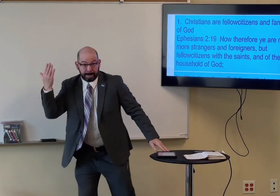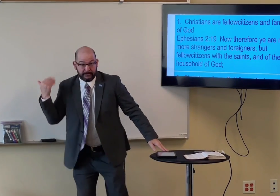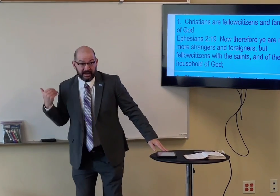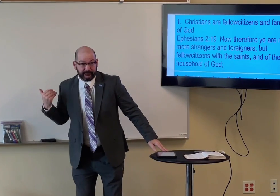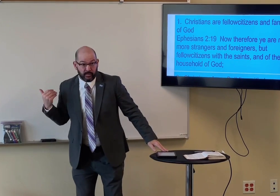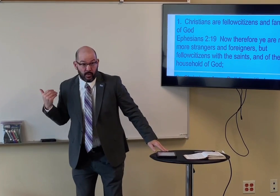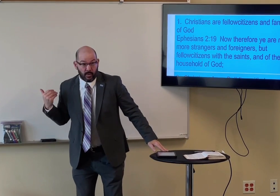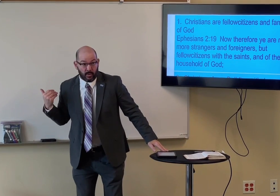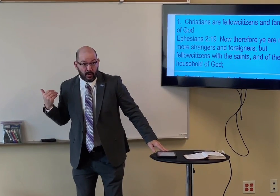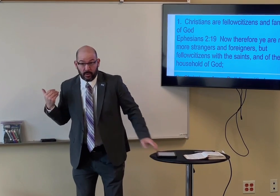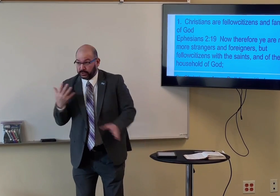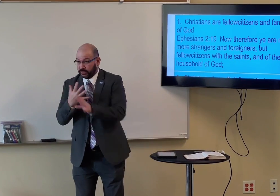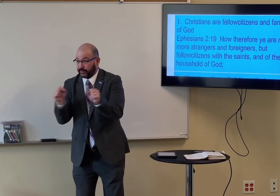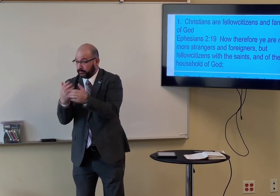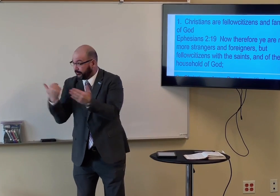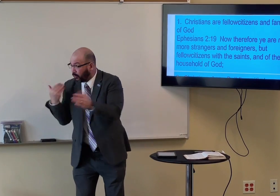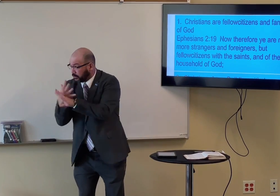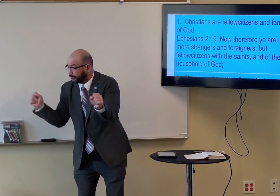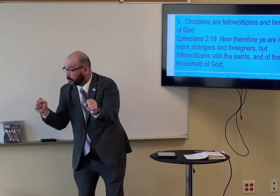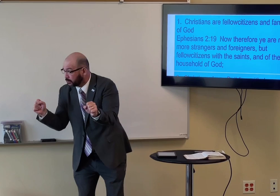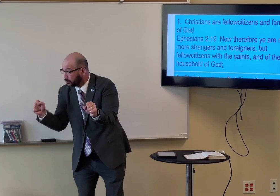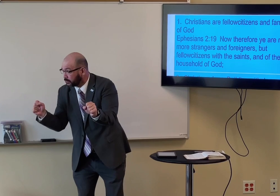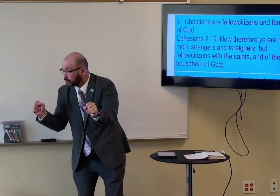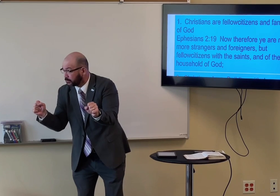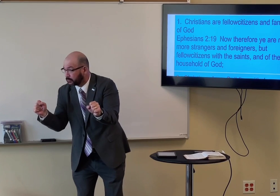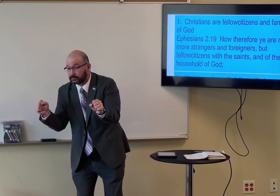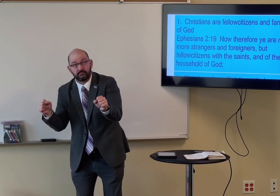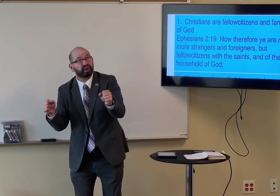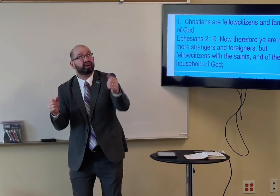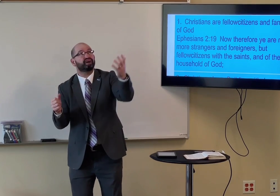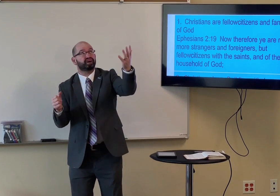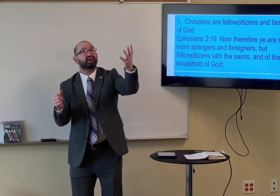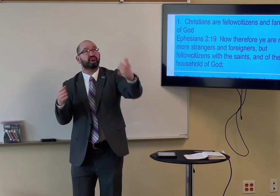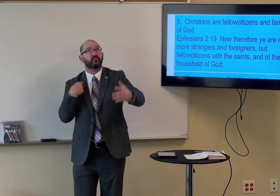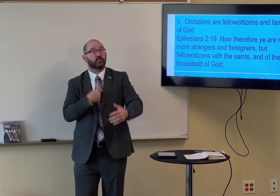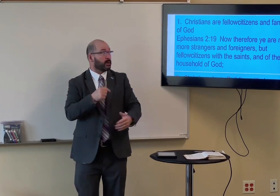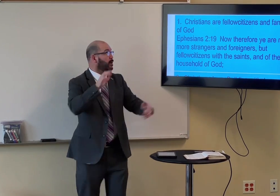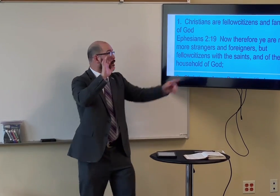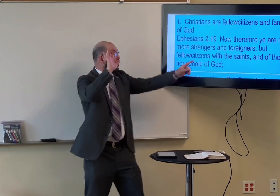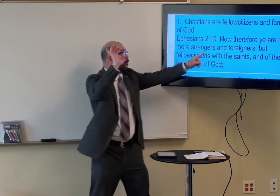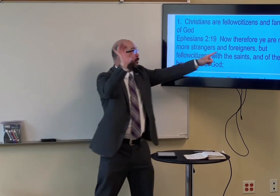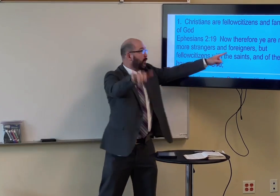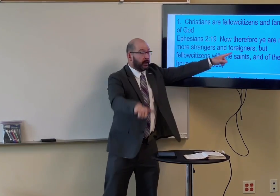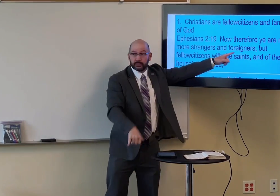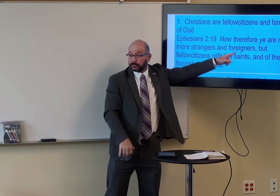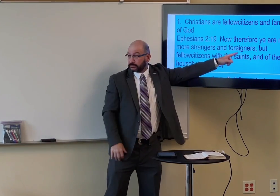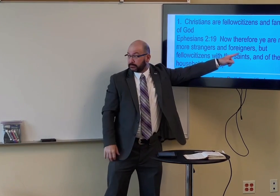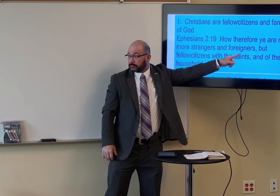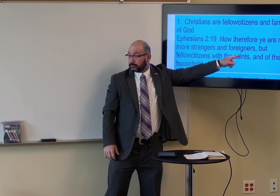Before, we were before we were saved, we were foreigners in heaven.